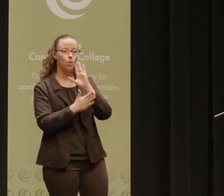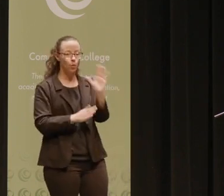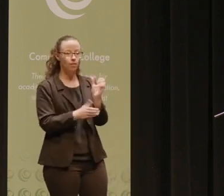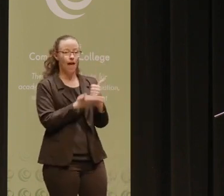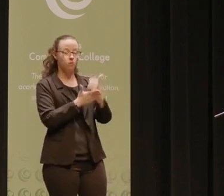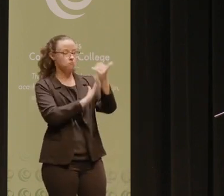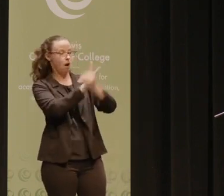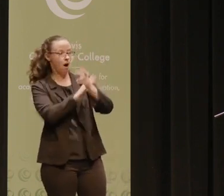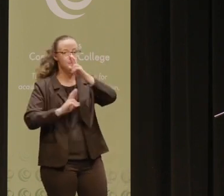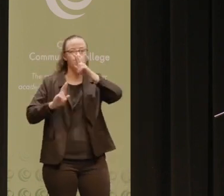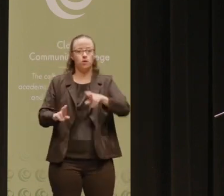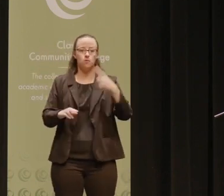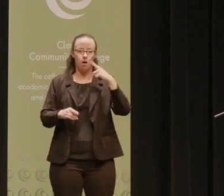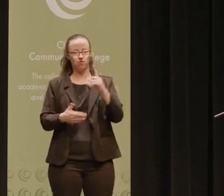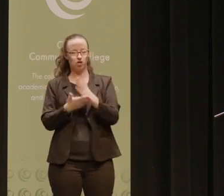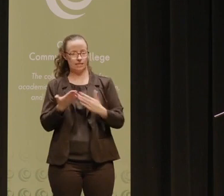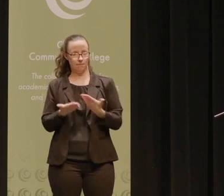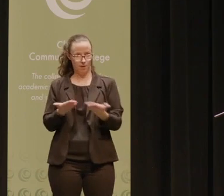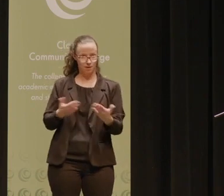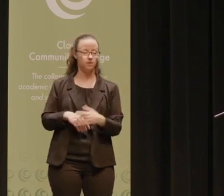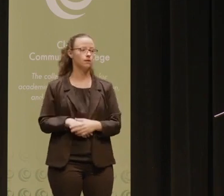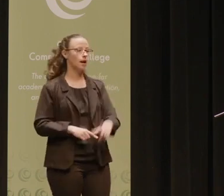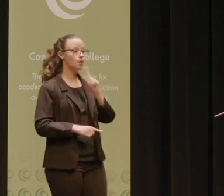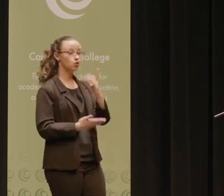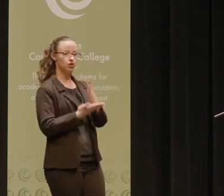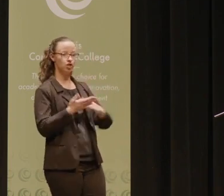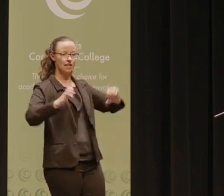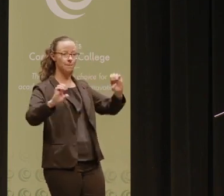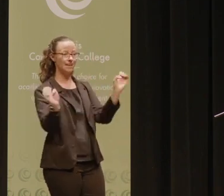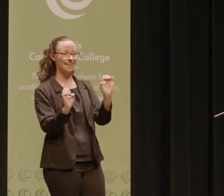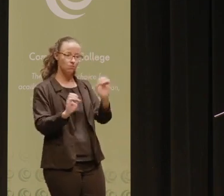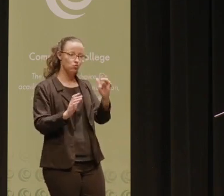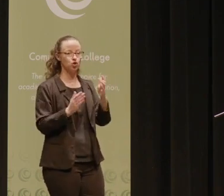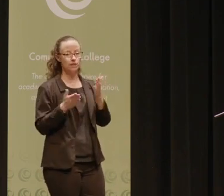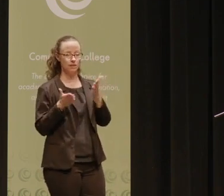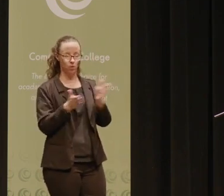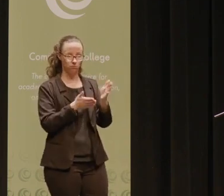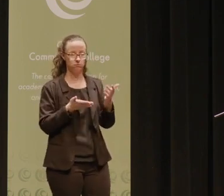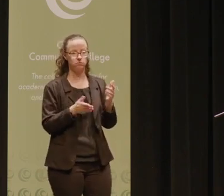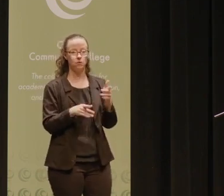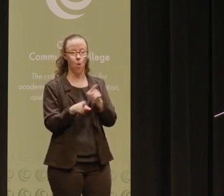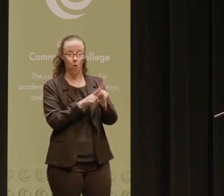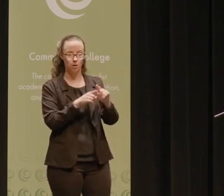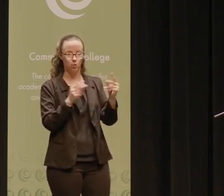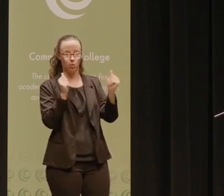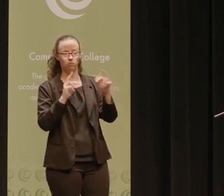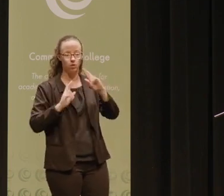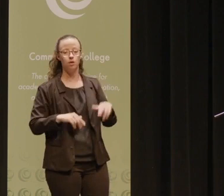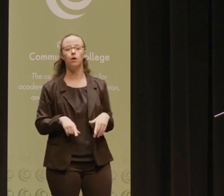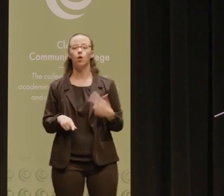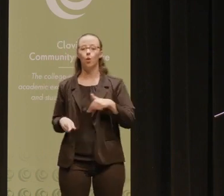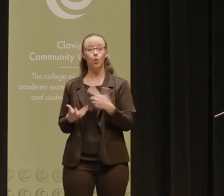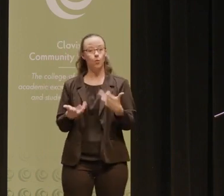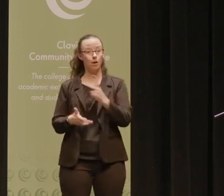responses to inquiries that come up often. And I'm sure that there are some emerging technologies as well. But no matter what, let's try to